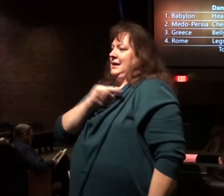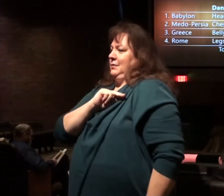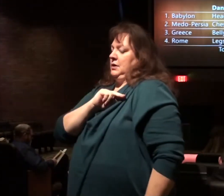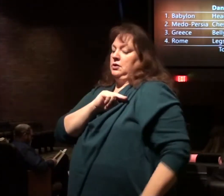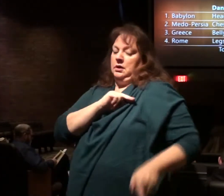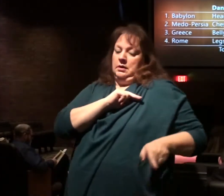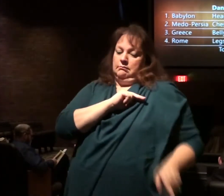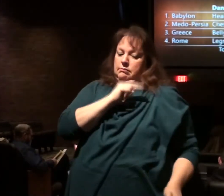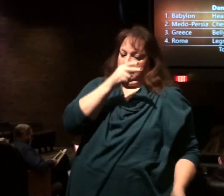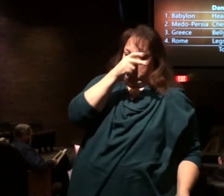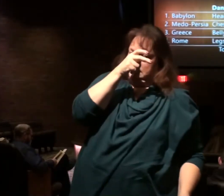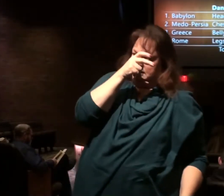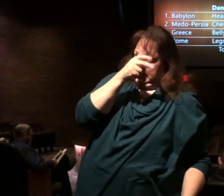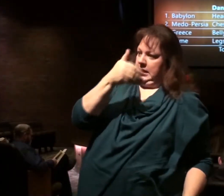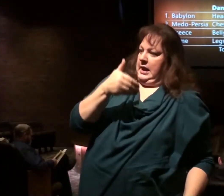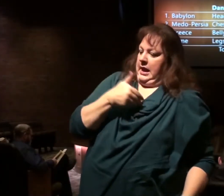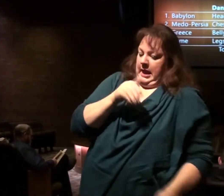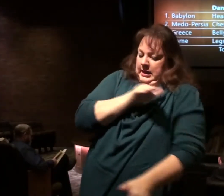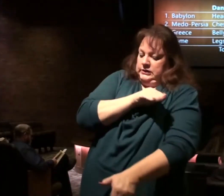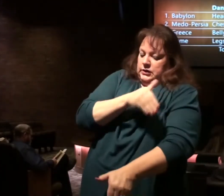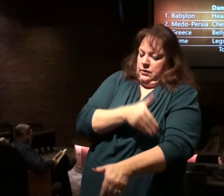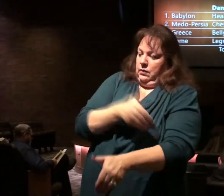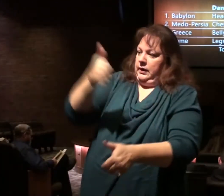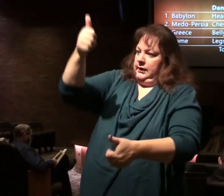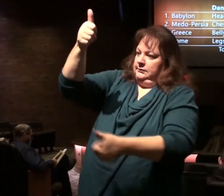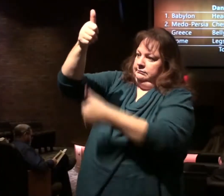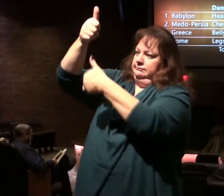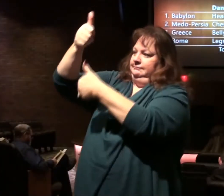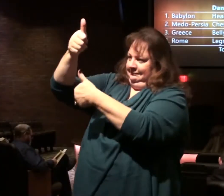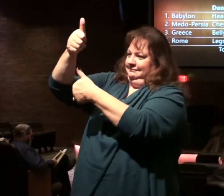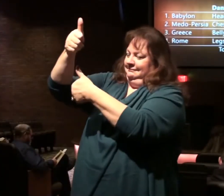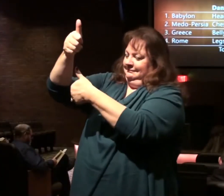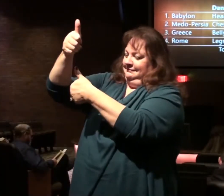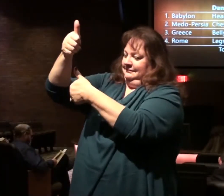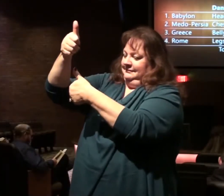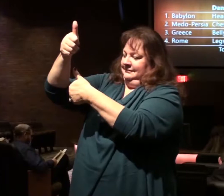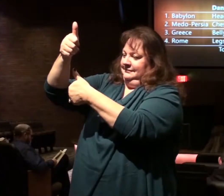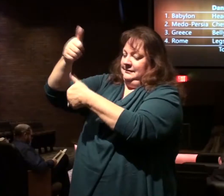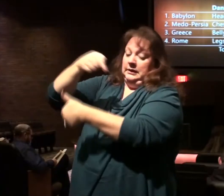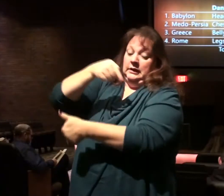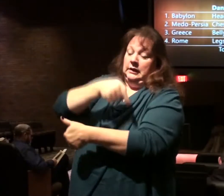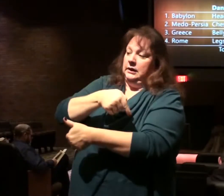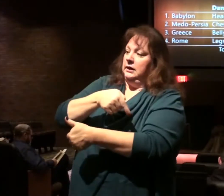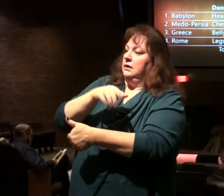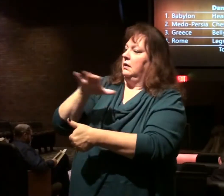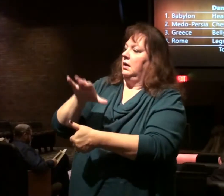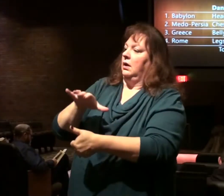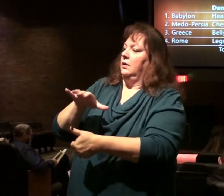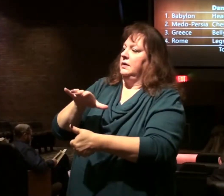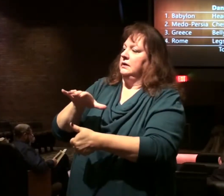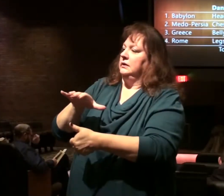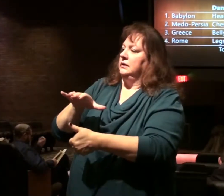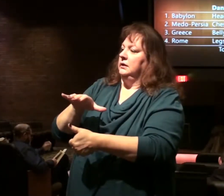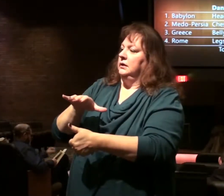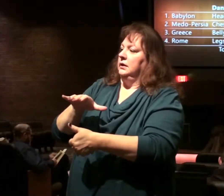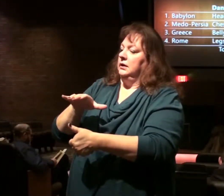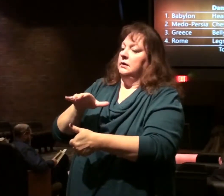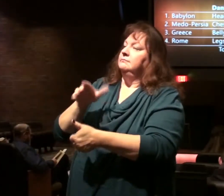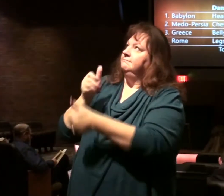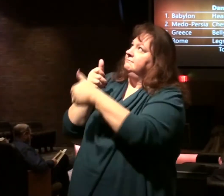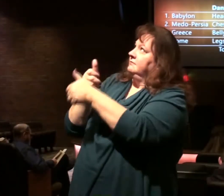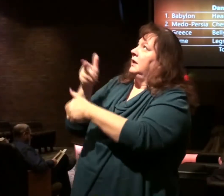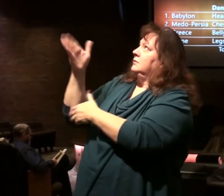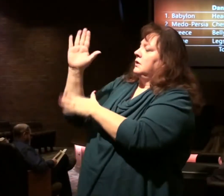has authority under God. God, what he does is always consistent with the purpose of